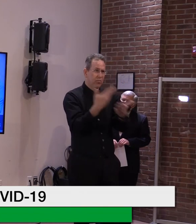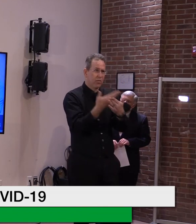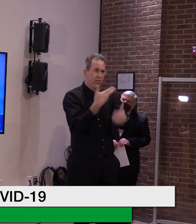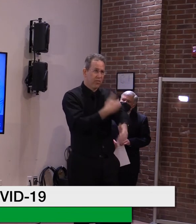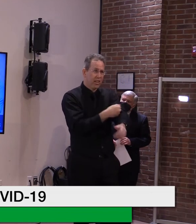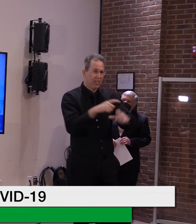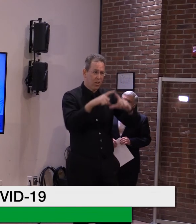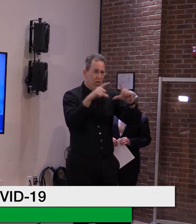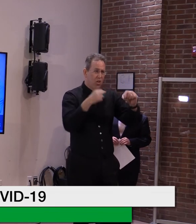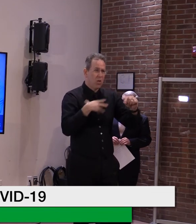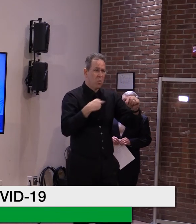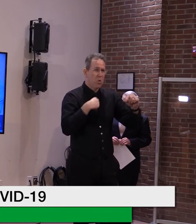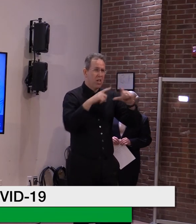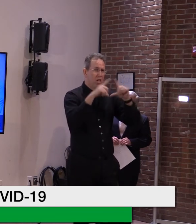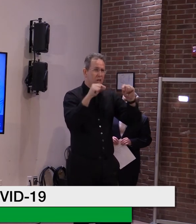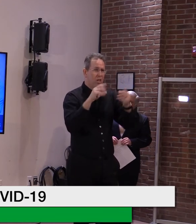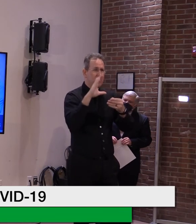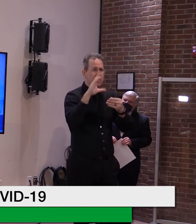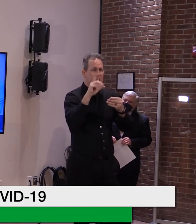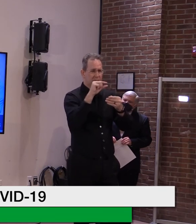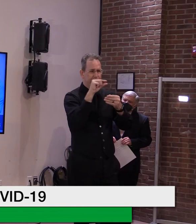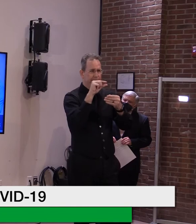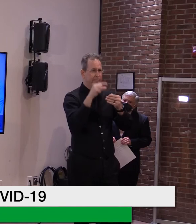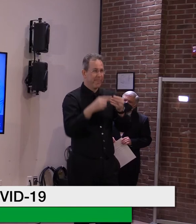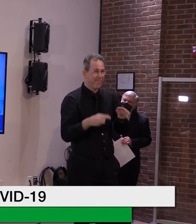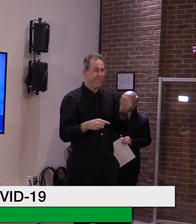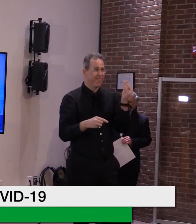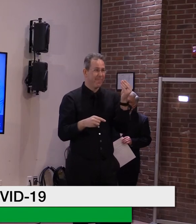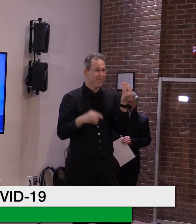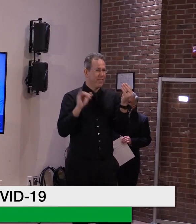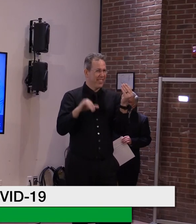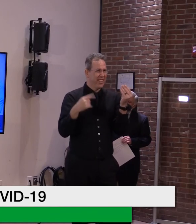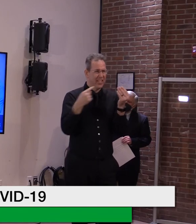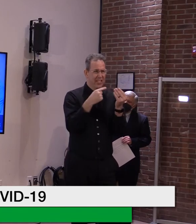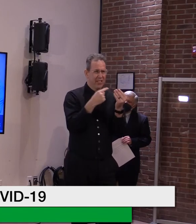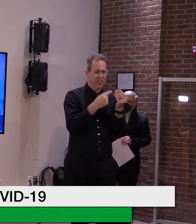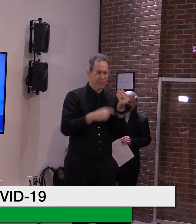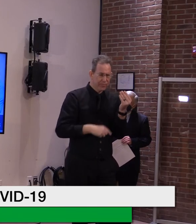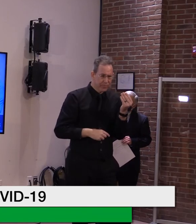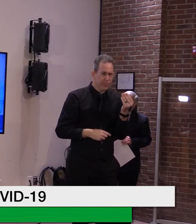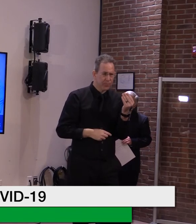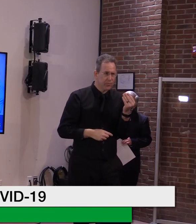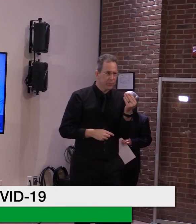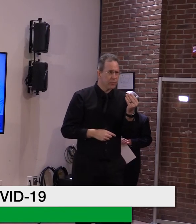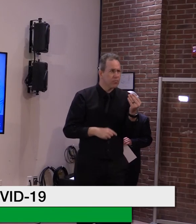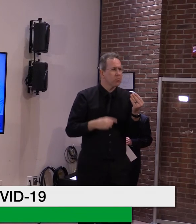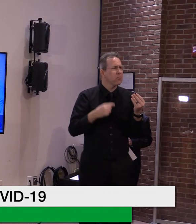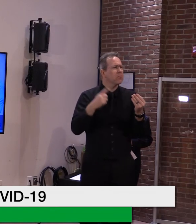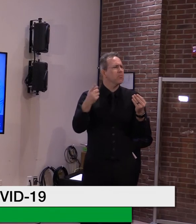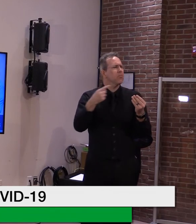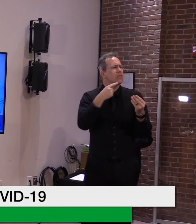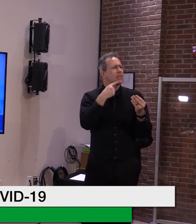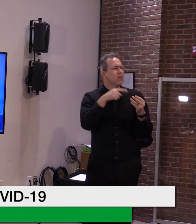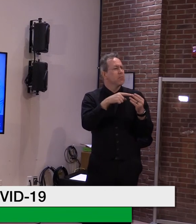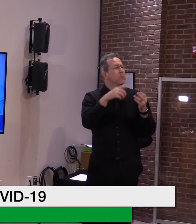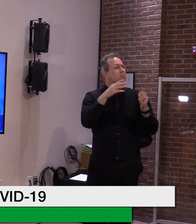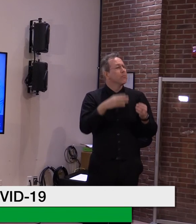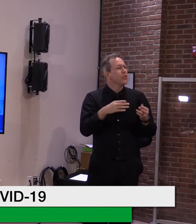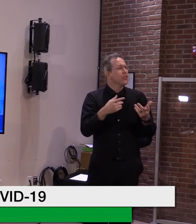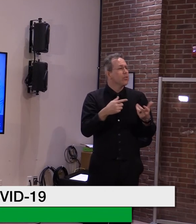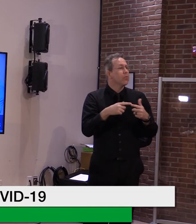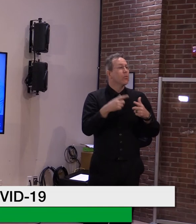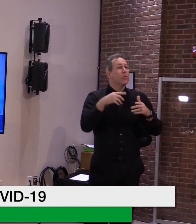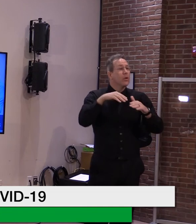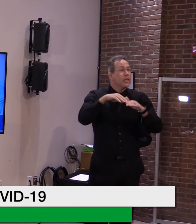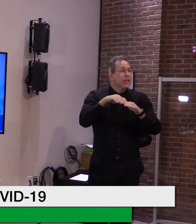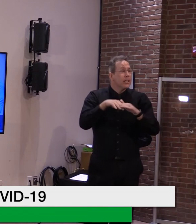we're supposed to respond. If a person walks into, a couple people walk into a bar or restaurant